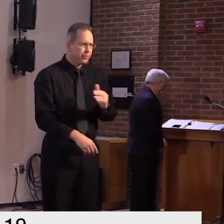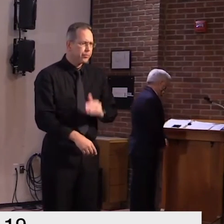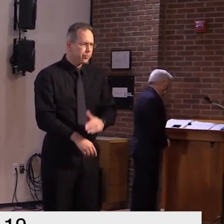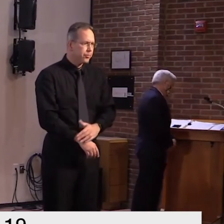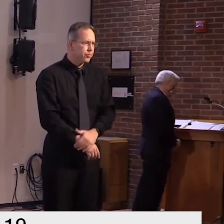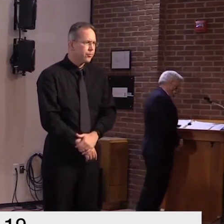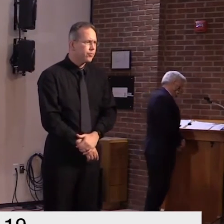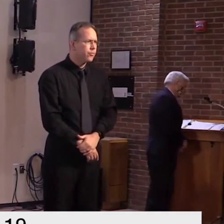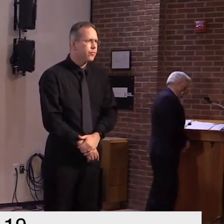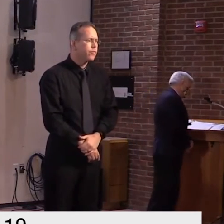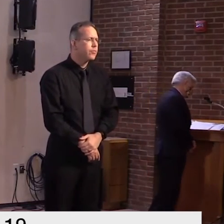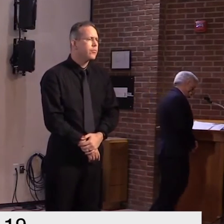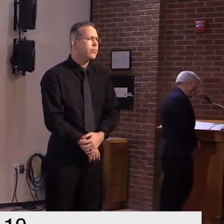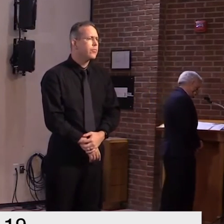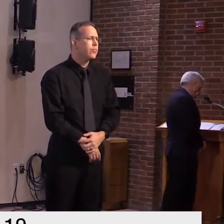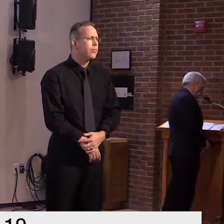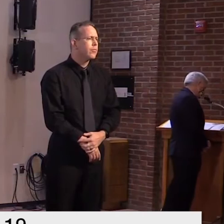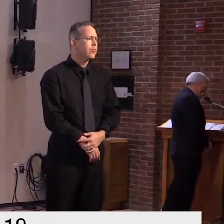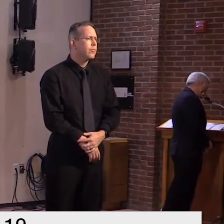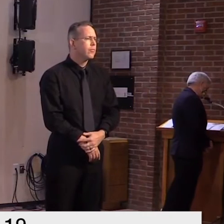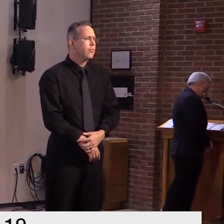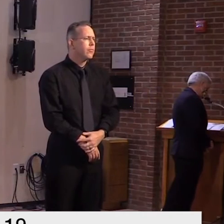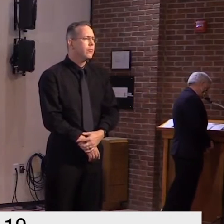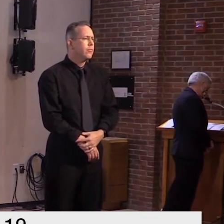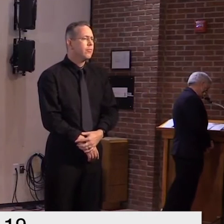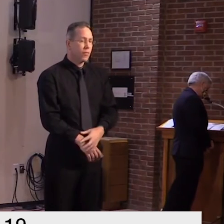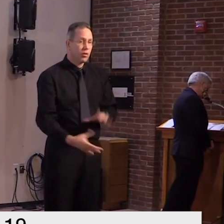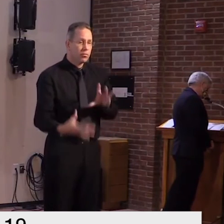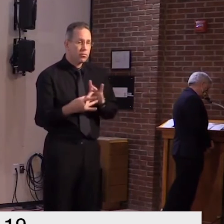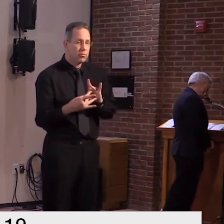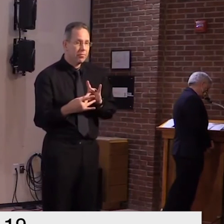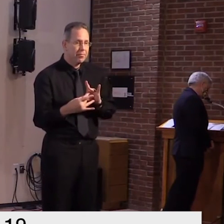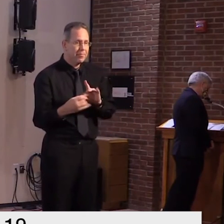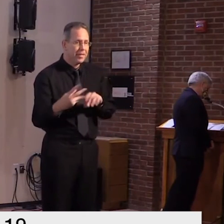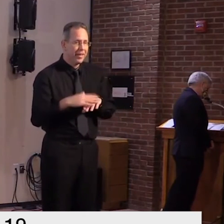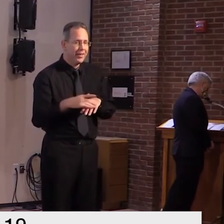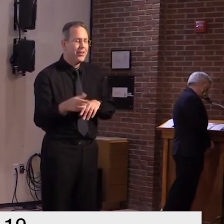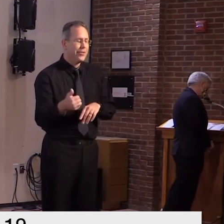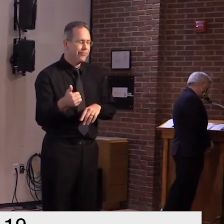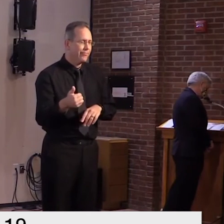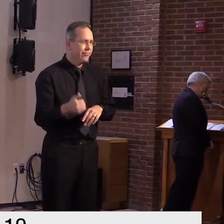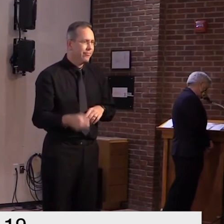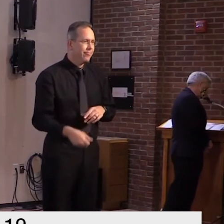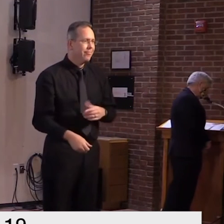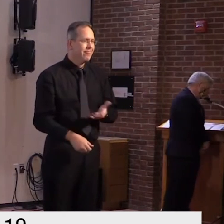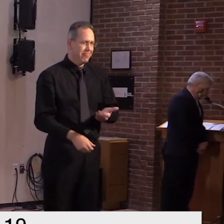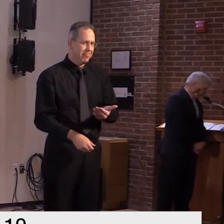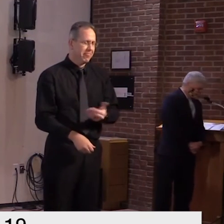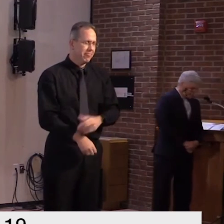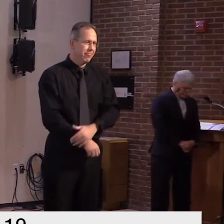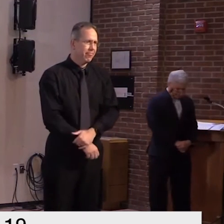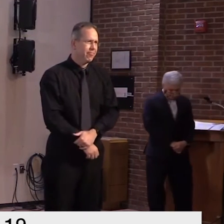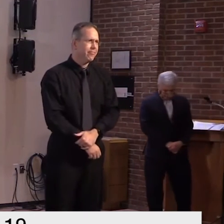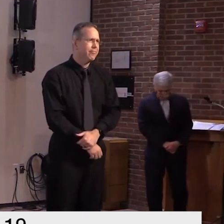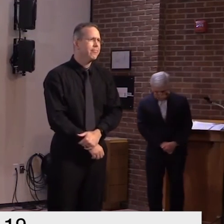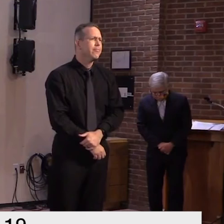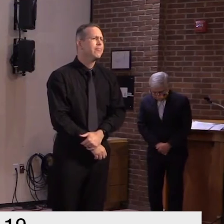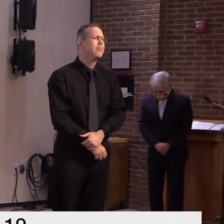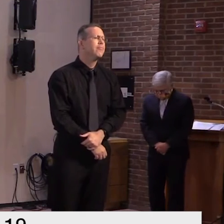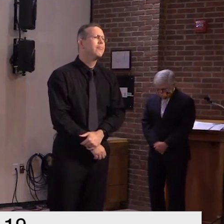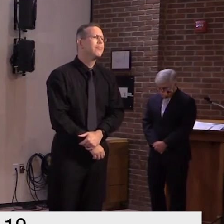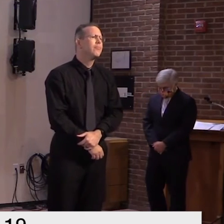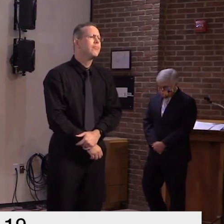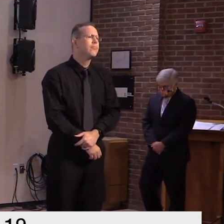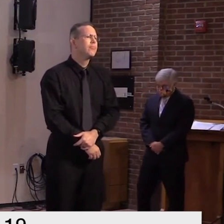all right joe we'll come back to you at the end oh there you go okay um i've